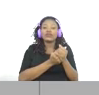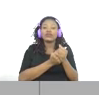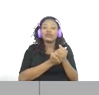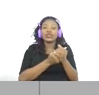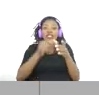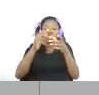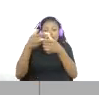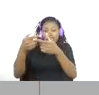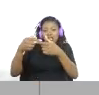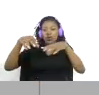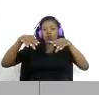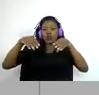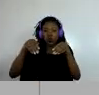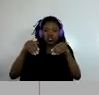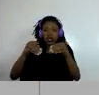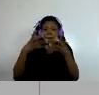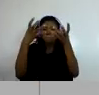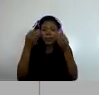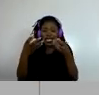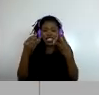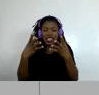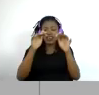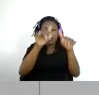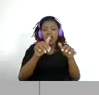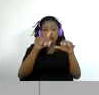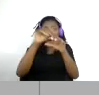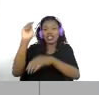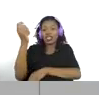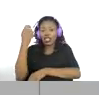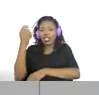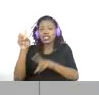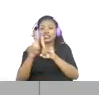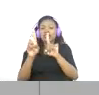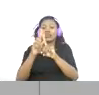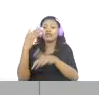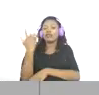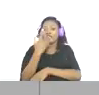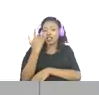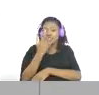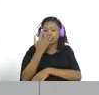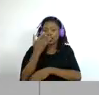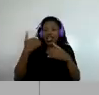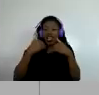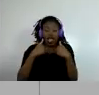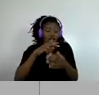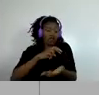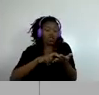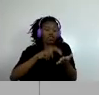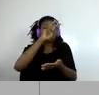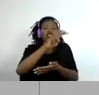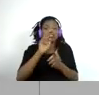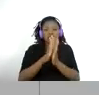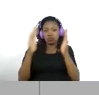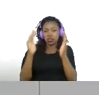Many fair trade farms in Kenya and flowers had had a huge advantage. That's the same in